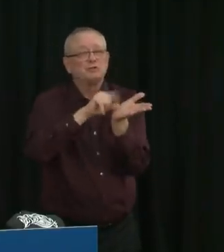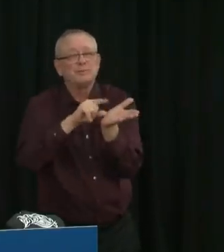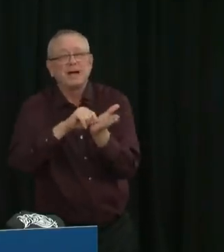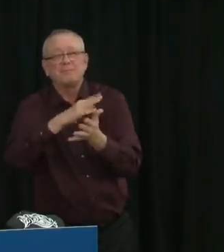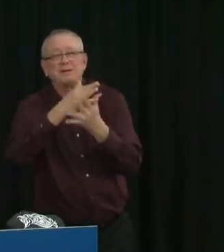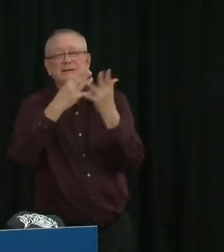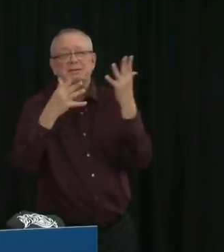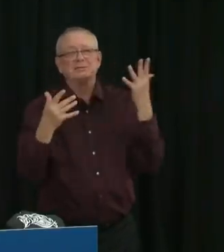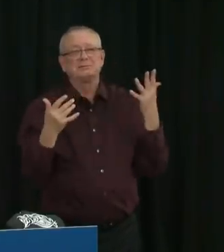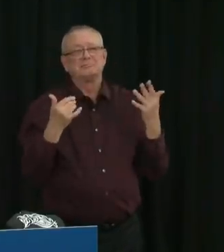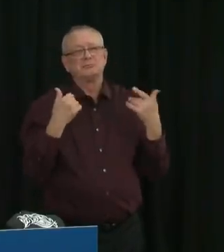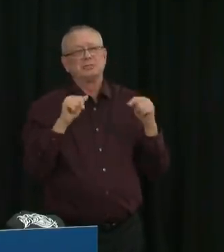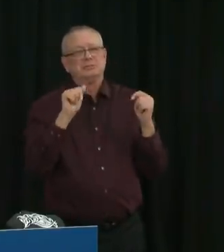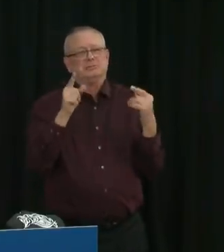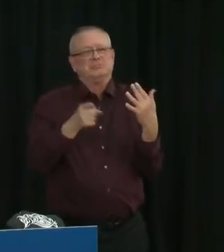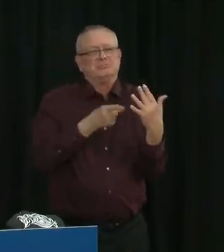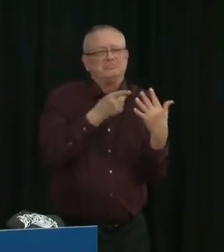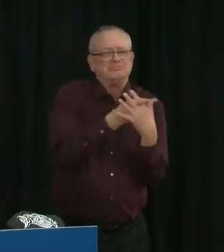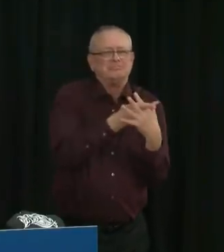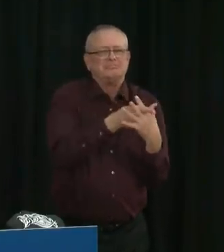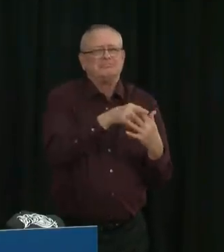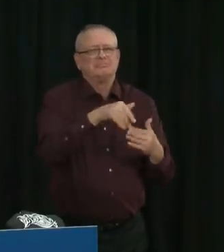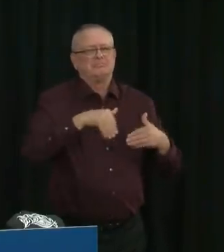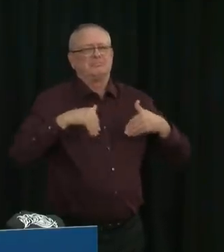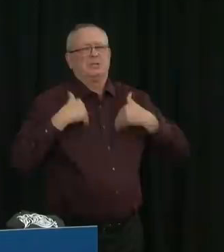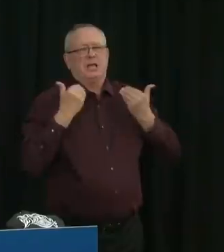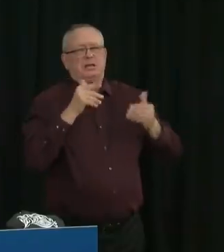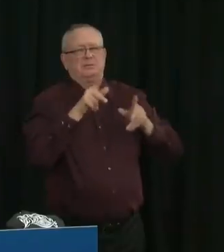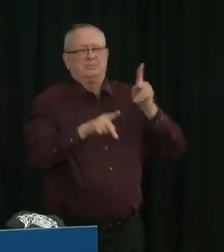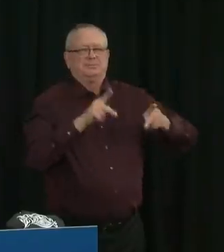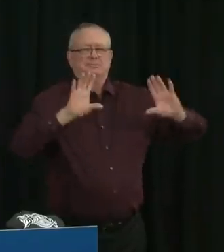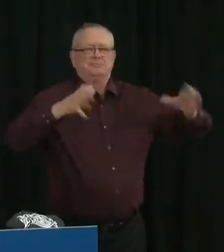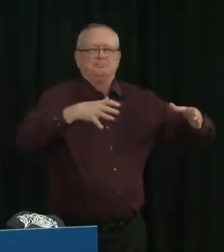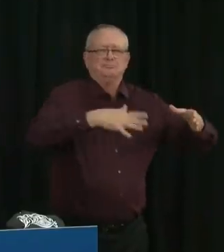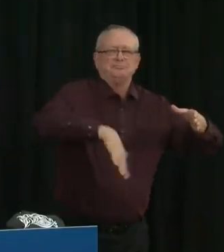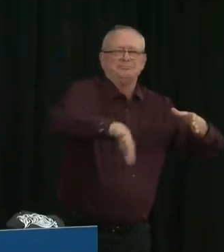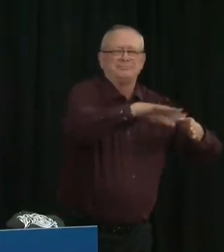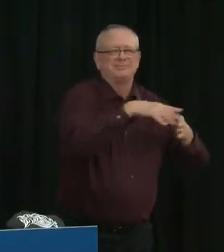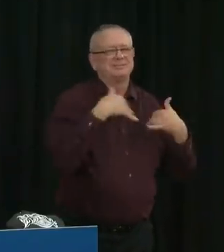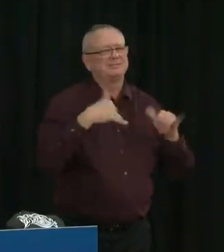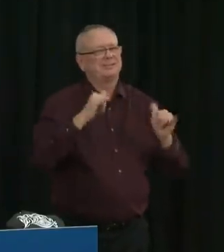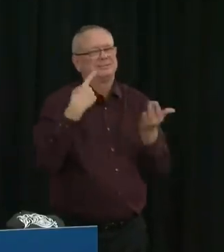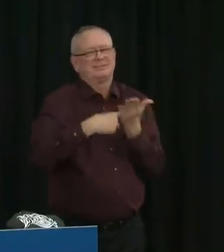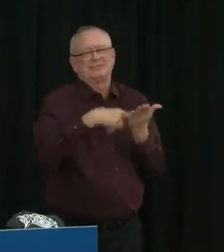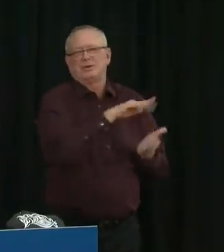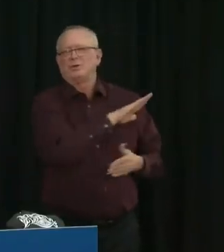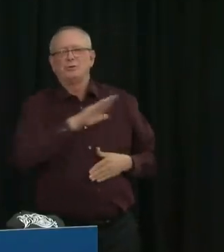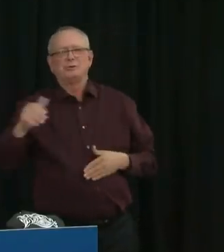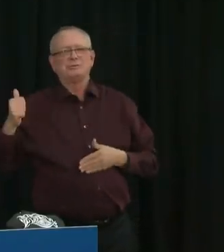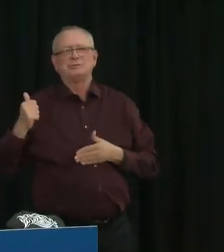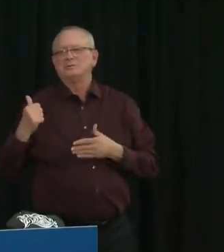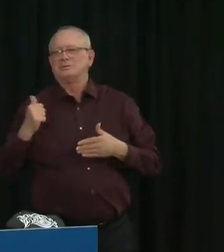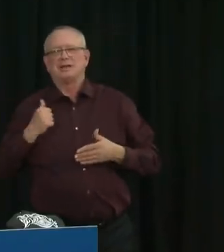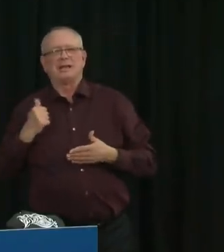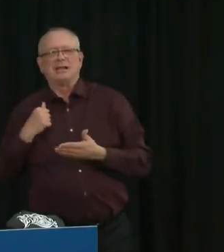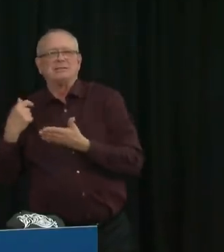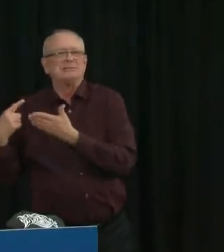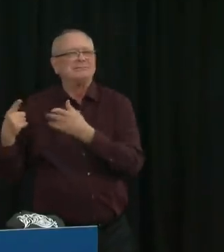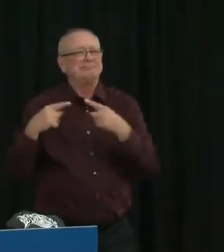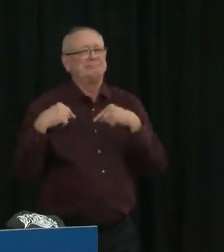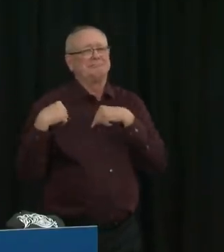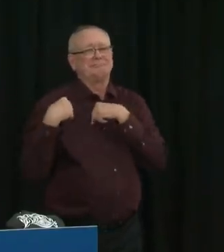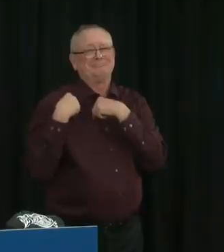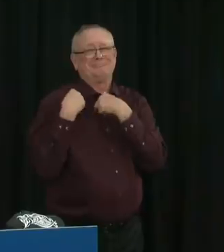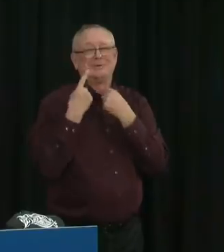reach out more effectively to that younger demographic and no one has yet found an approach that seems to work really